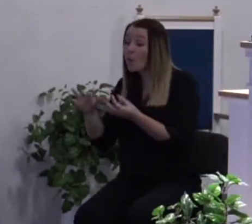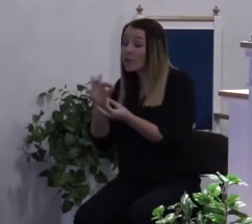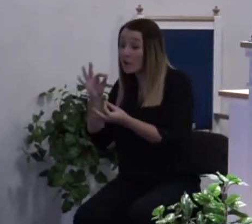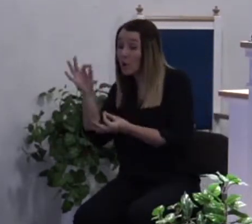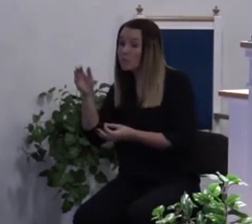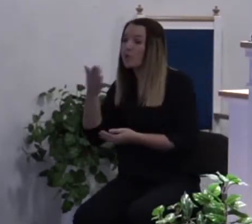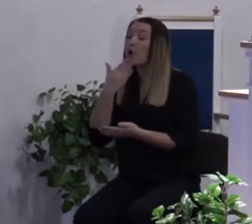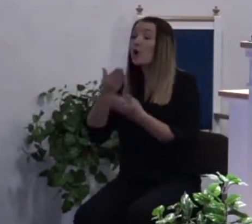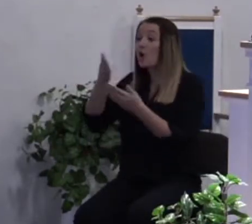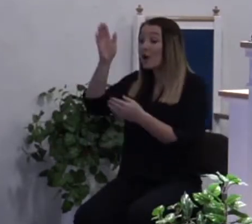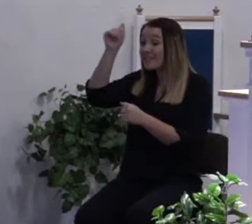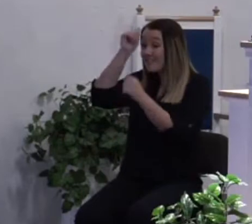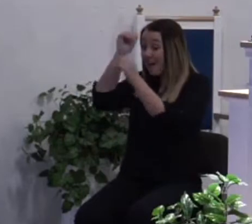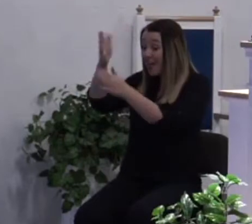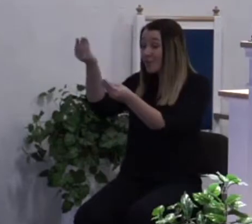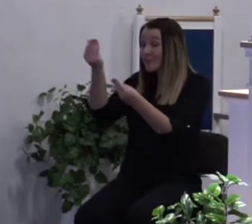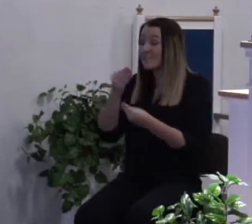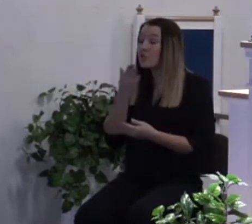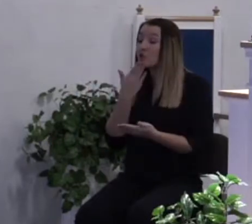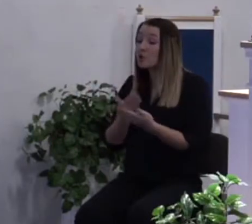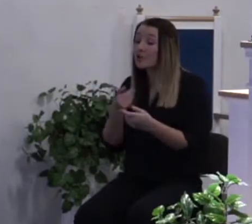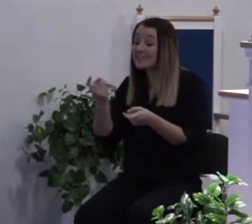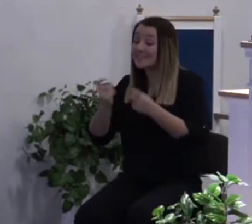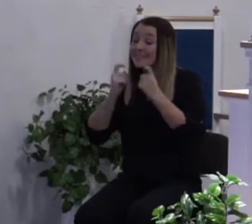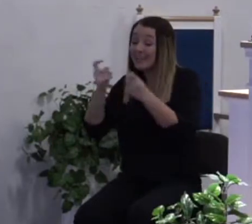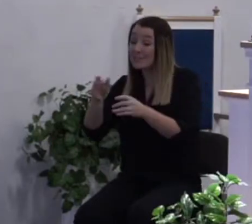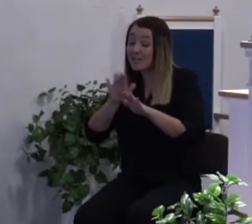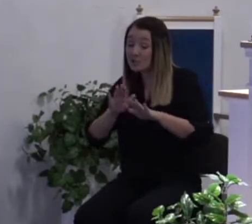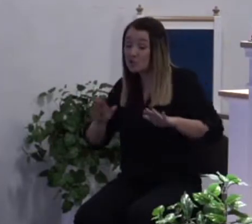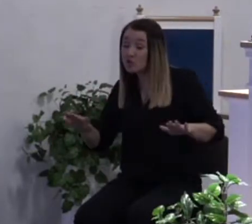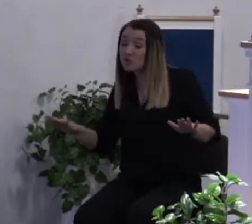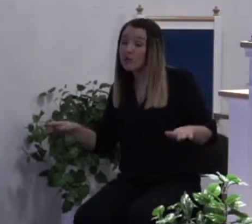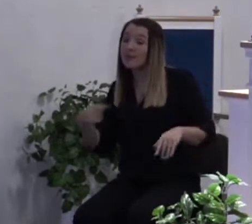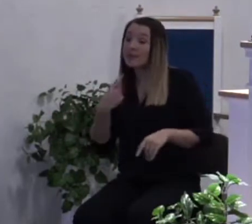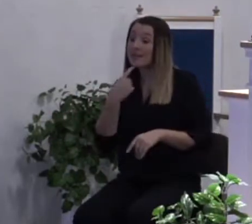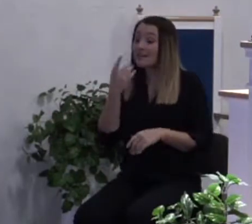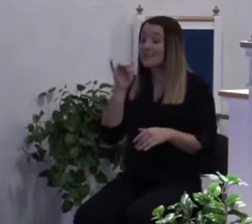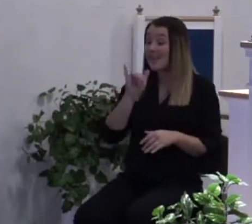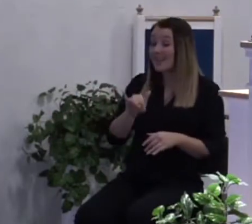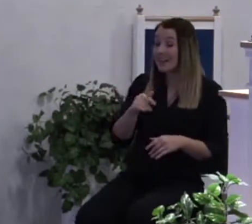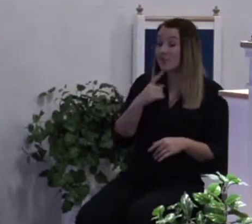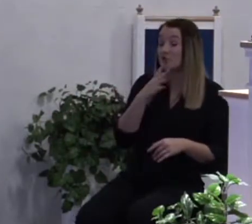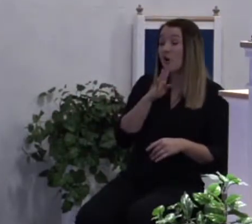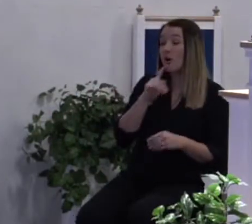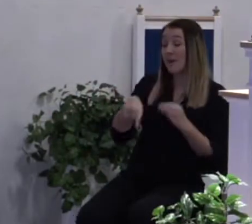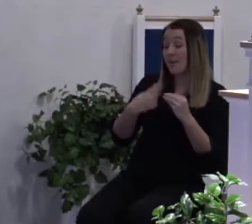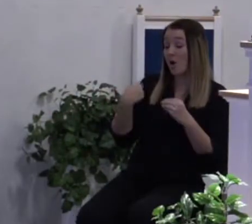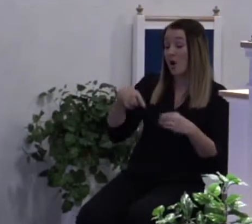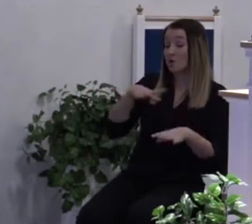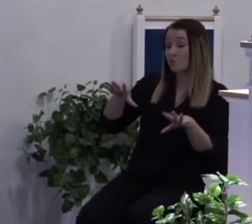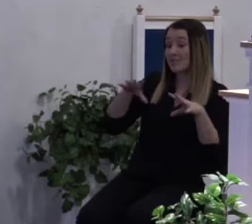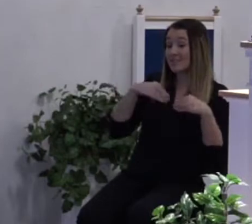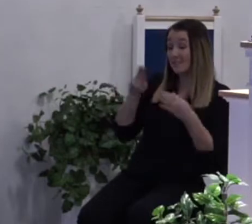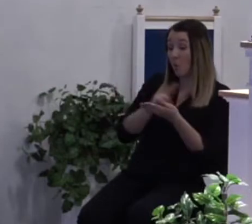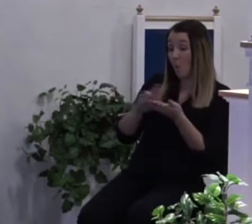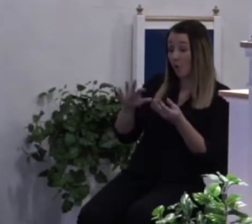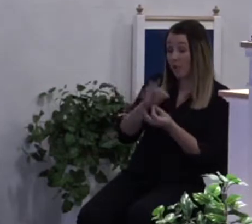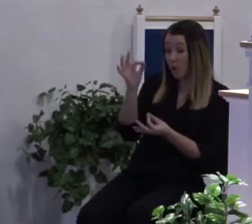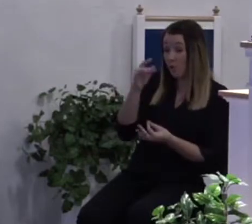to his children. So when he said that he was talking about us receiving the Holy Ghost. If you ask you shall receive.